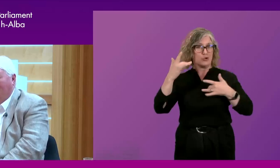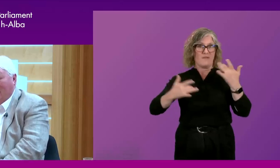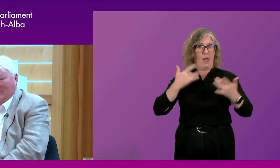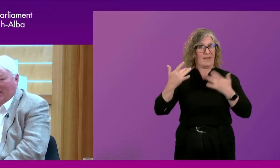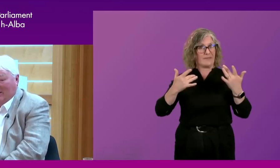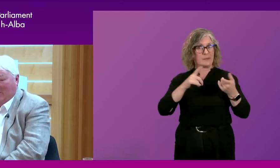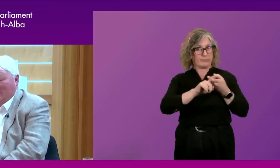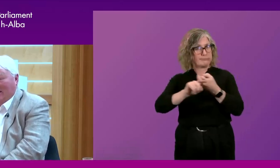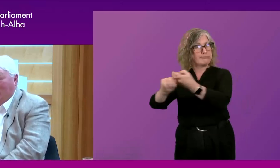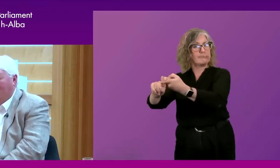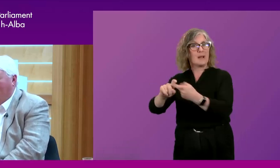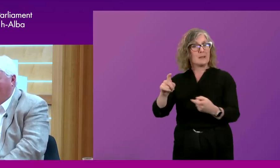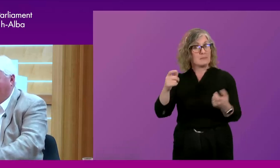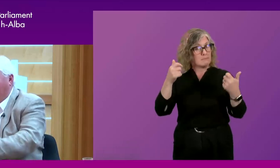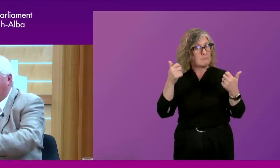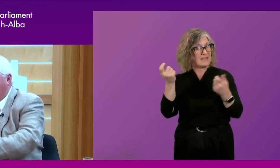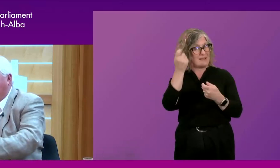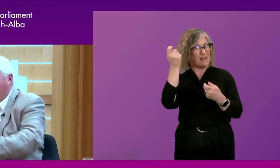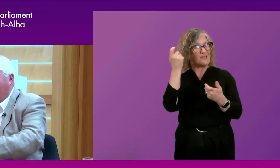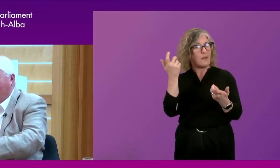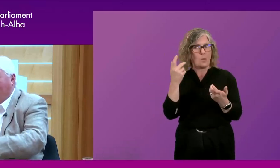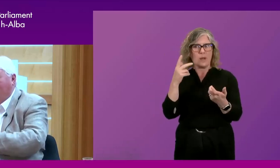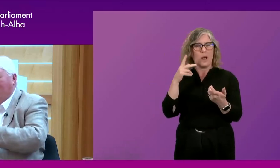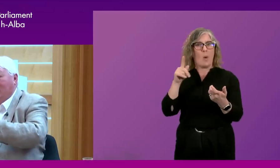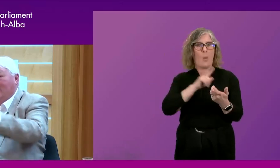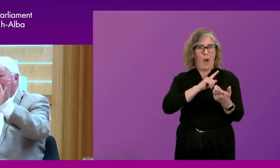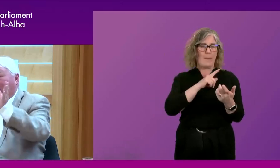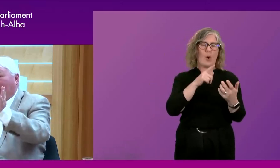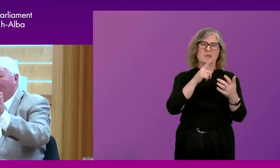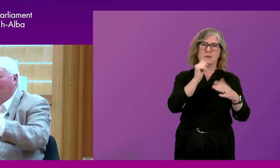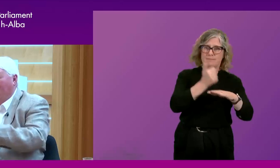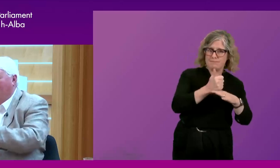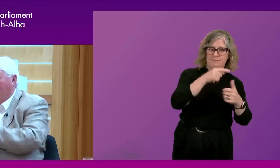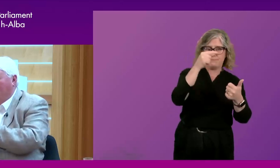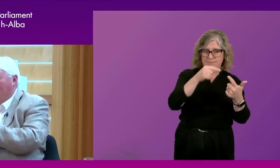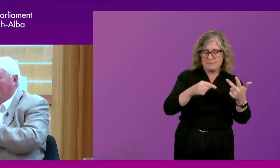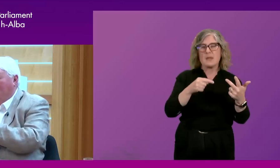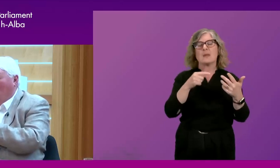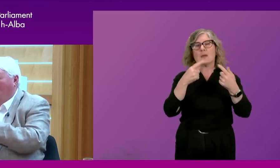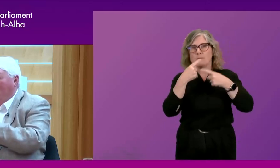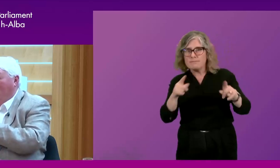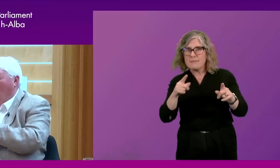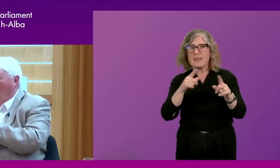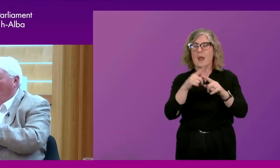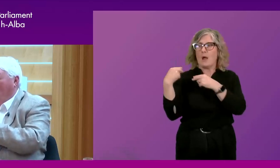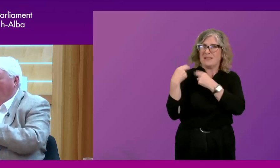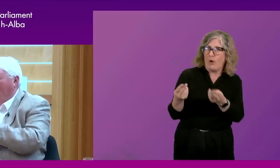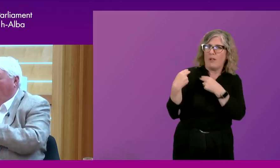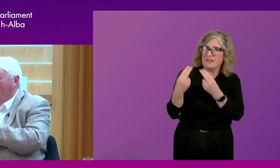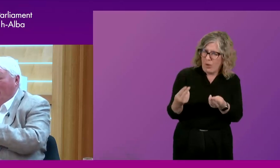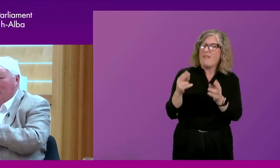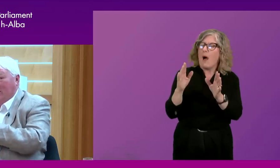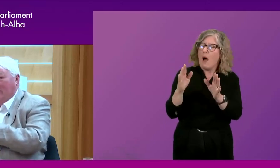relatively successfully. As has been said, it was done by reserving a series of things and declaring that everything else was devolved. They didn't get it all right.